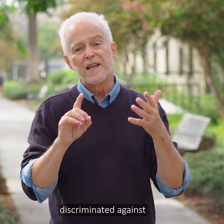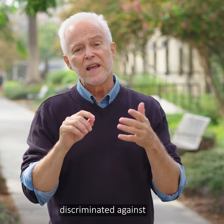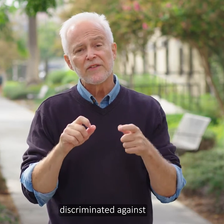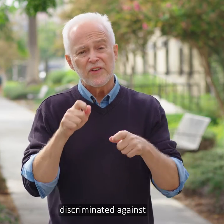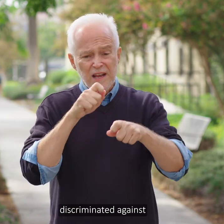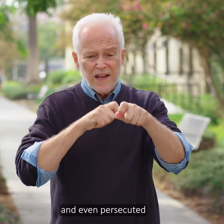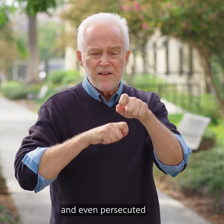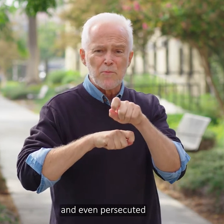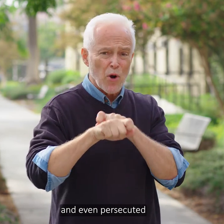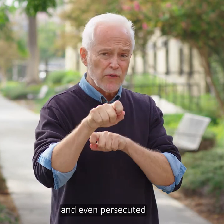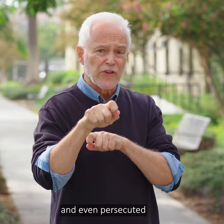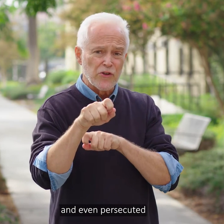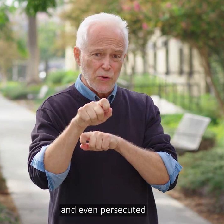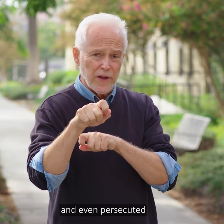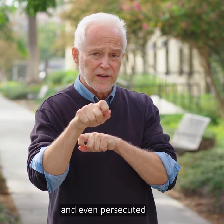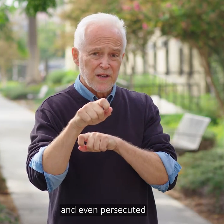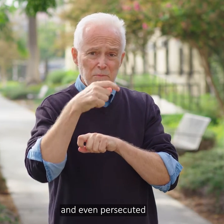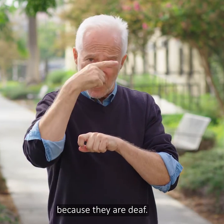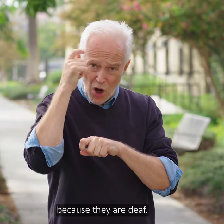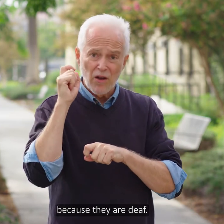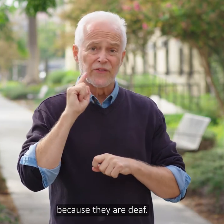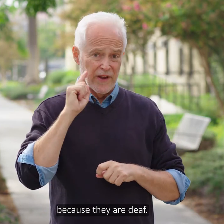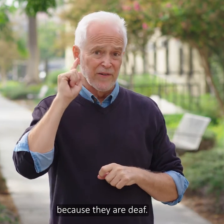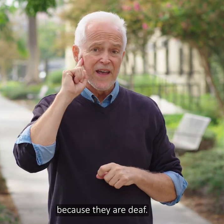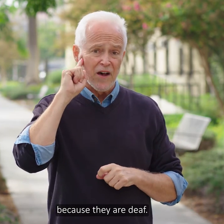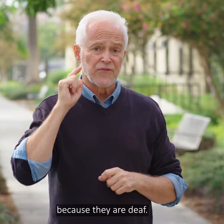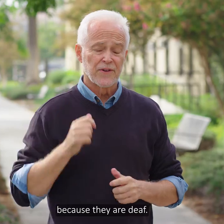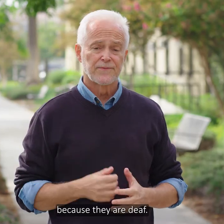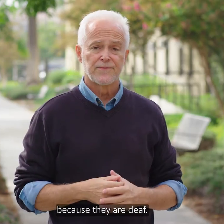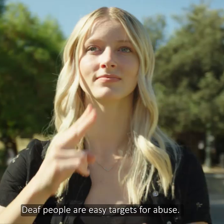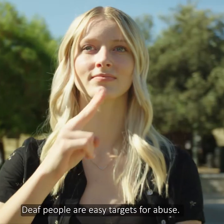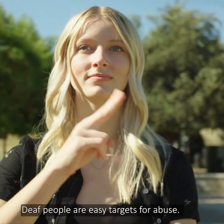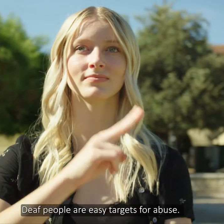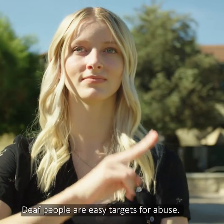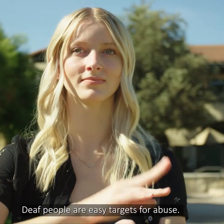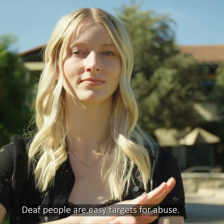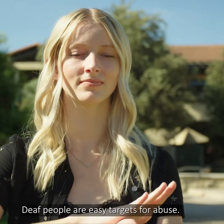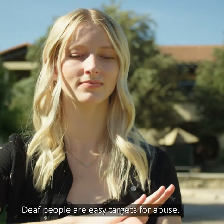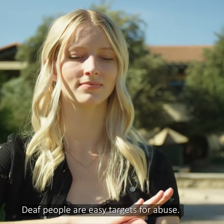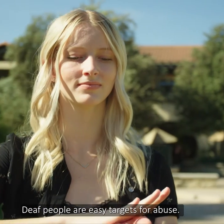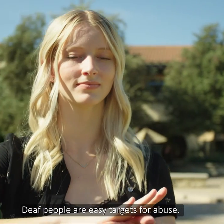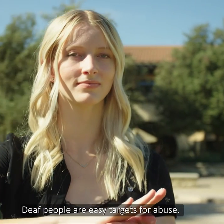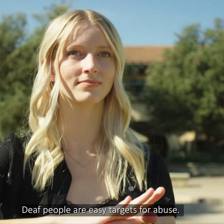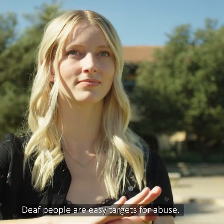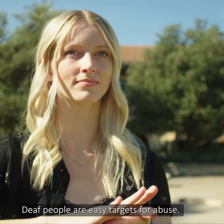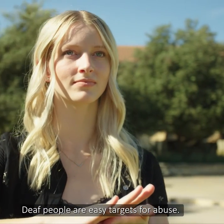against, and even persecuted because they're deaf. Deaf people are easy targets for